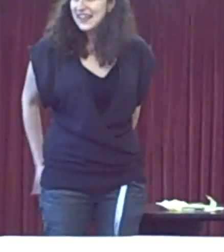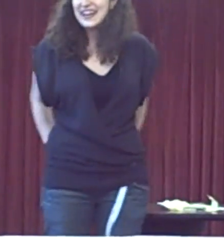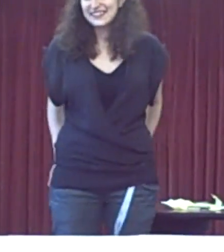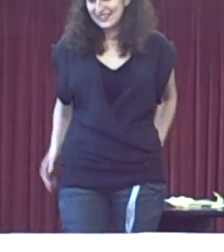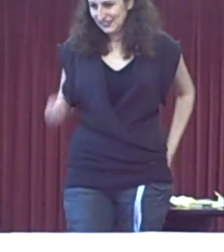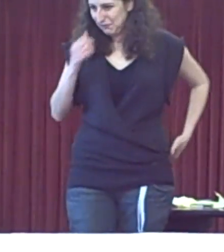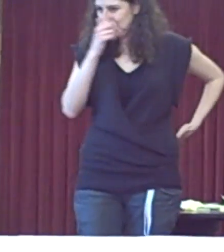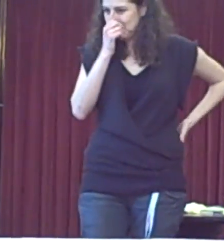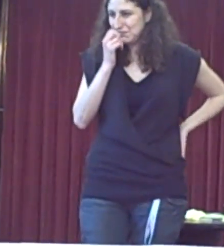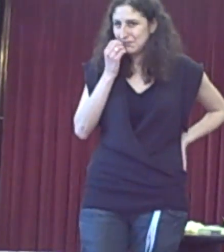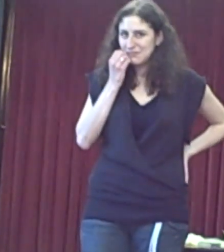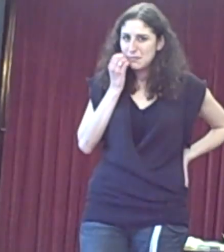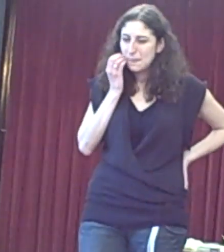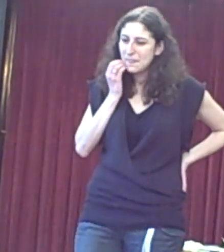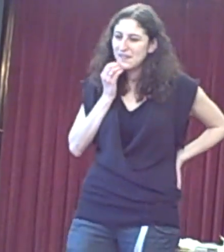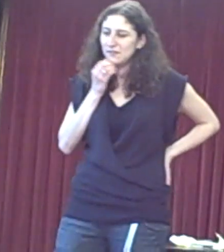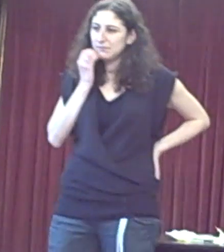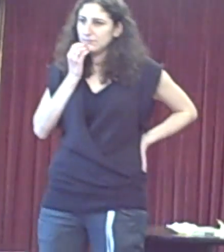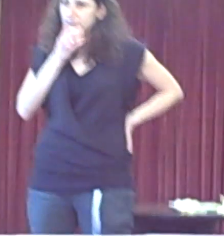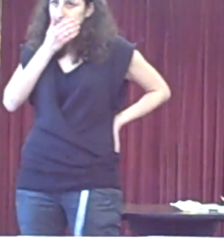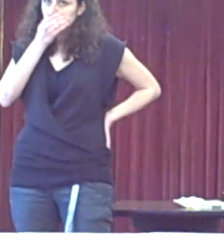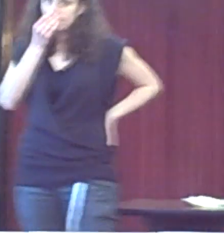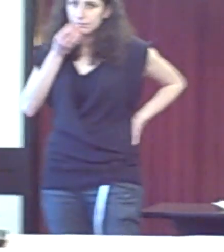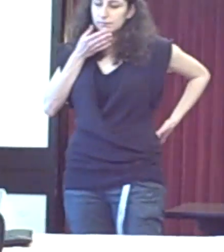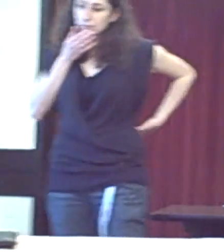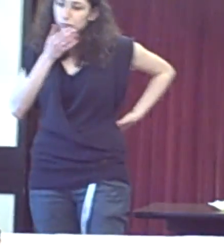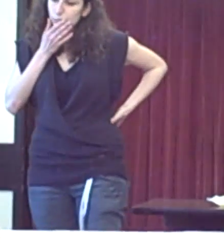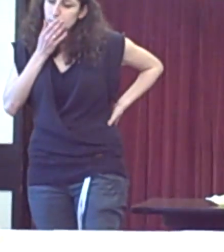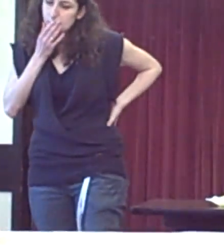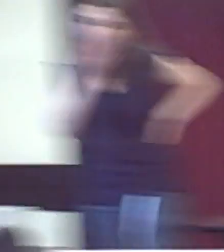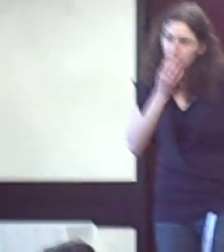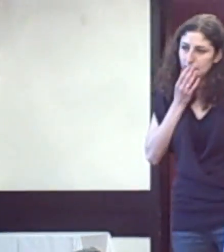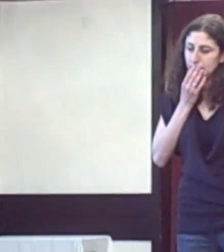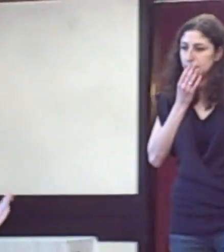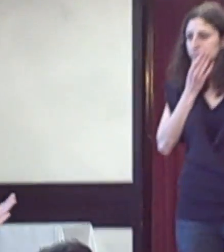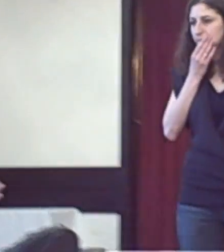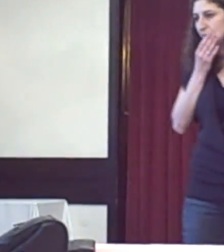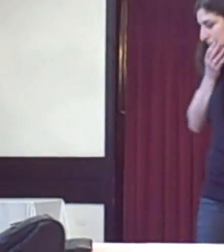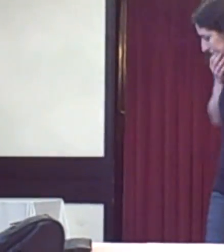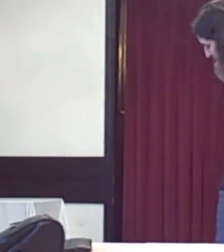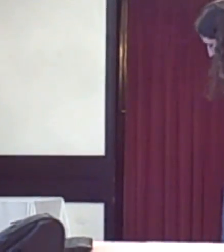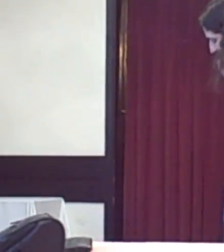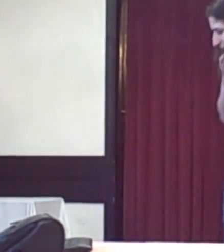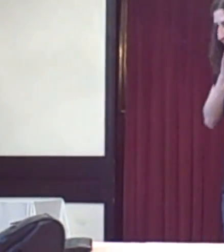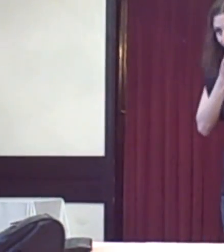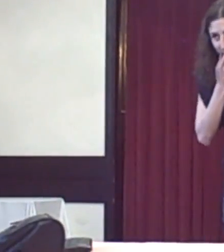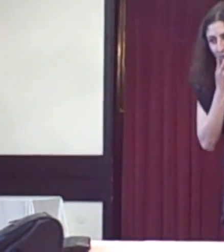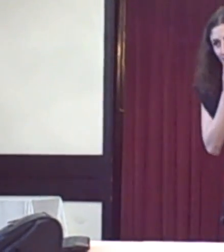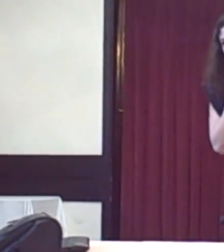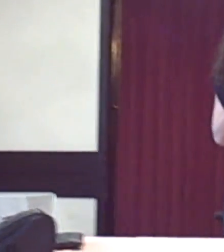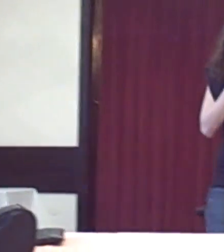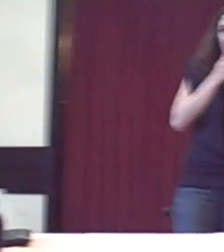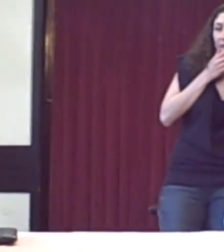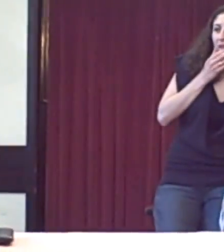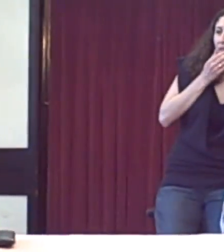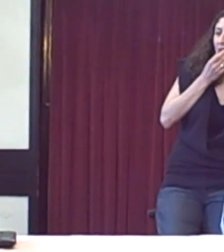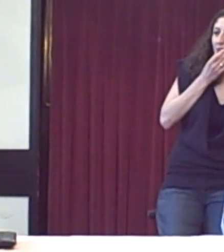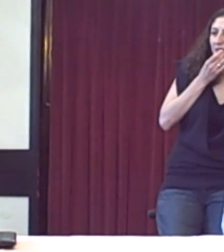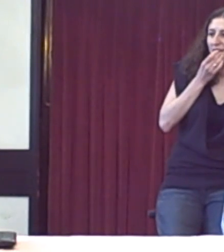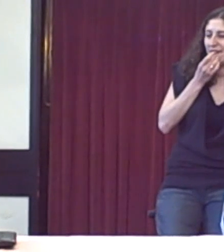quickly. As you said that gambling has no health issues. It doesn't harm your health. Can we just add that you say that